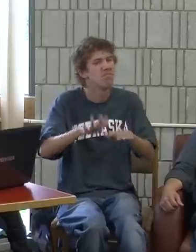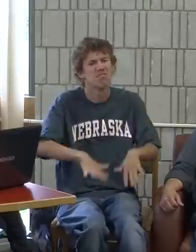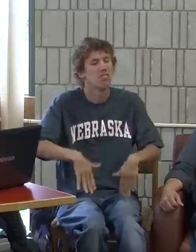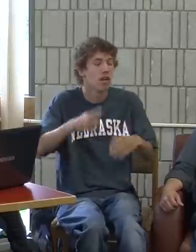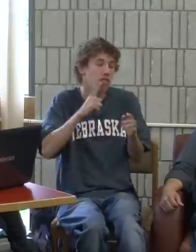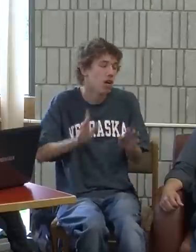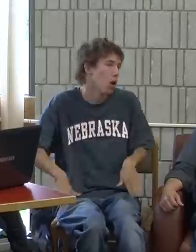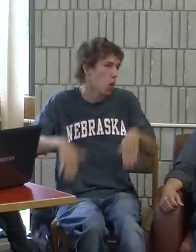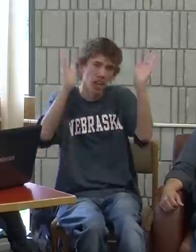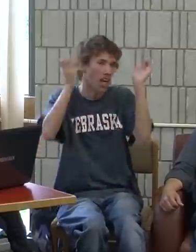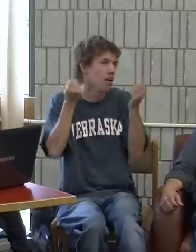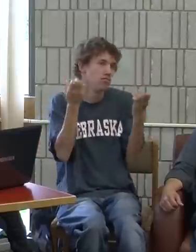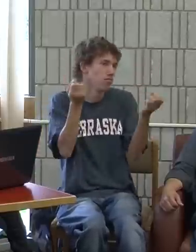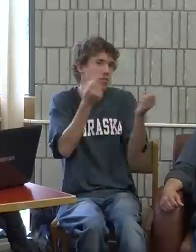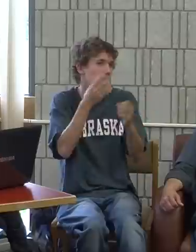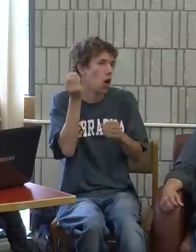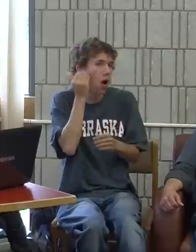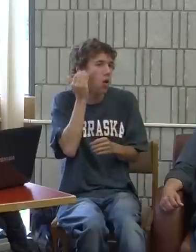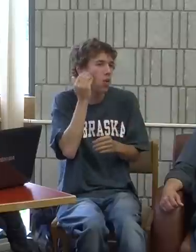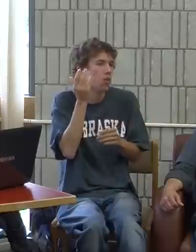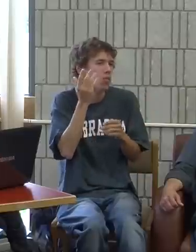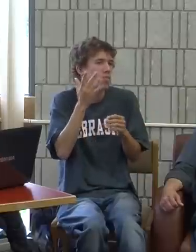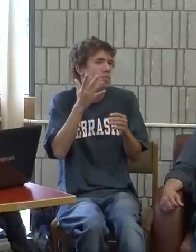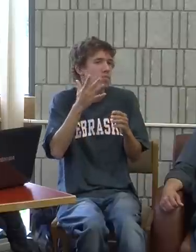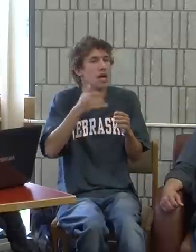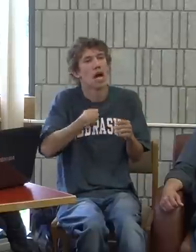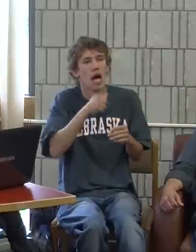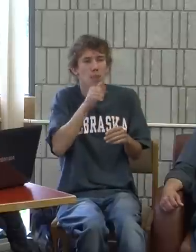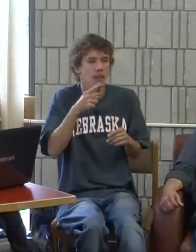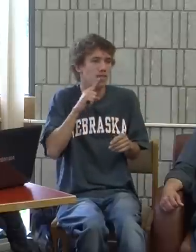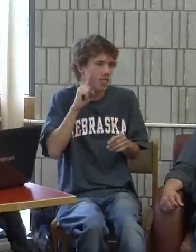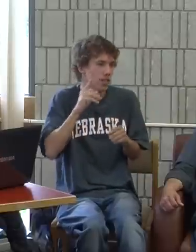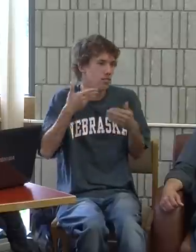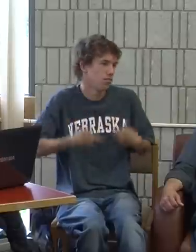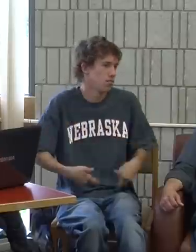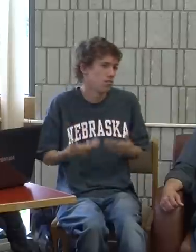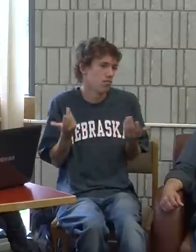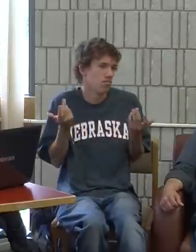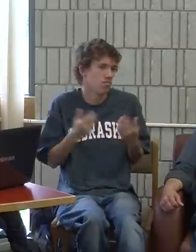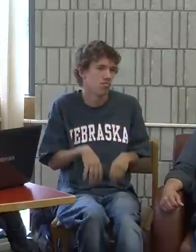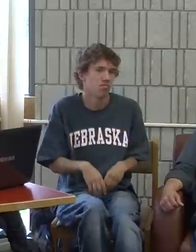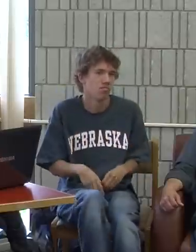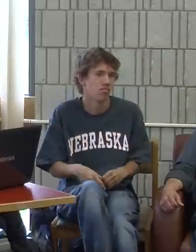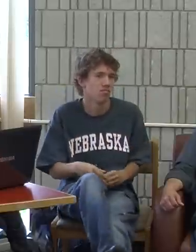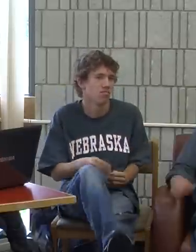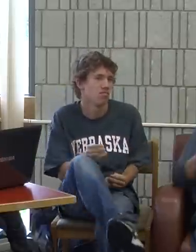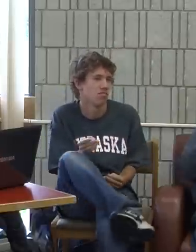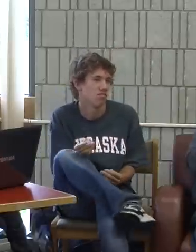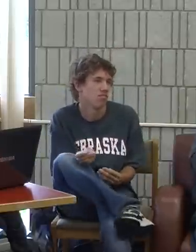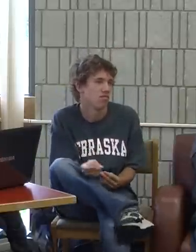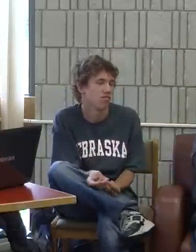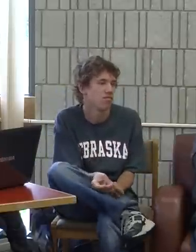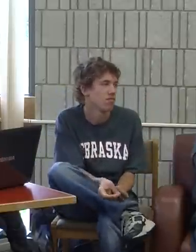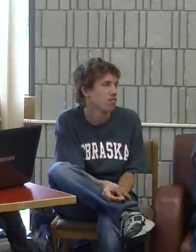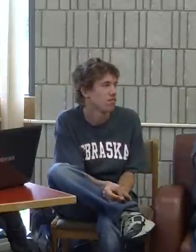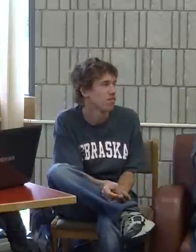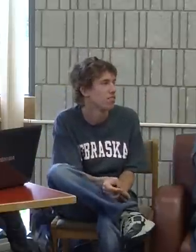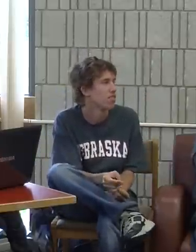there and since then I was involved with Reads and I learned how to sign. And I'm deaf, I just accepted the fact that I'm a deaf person.